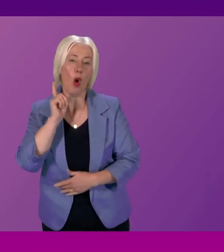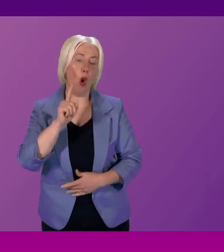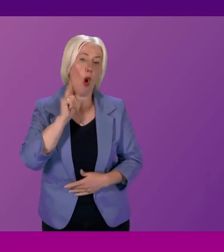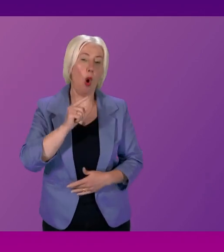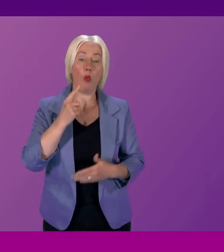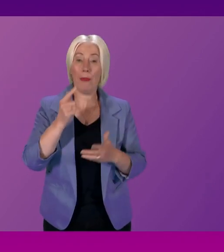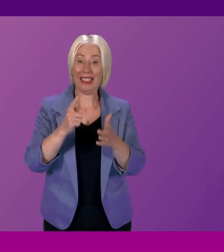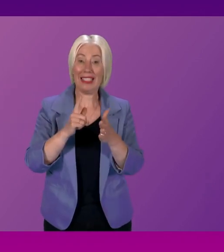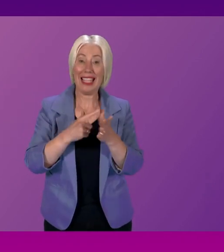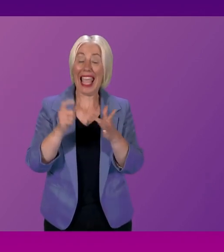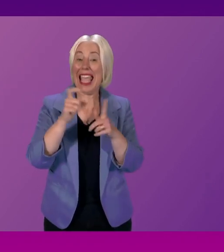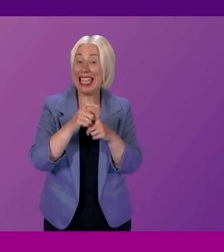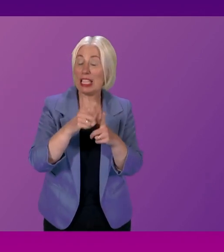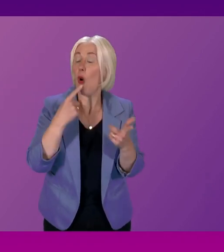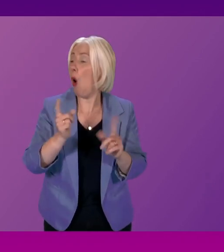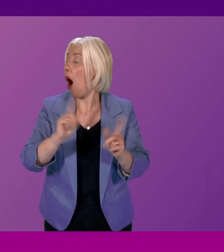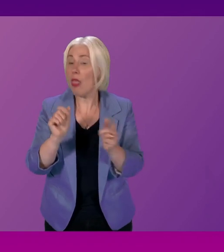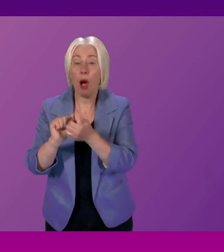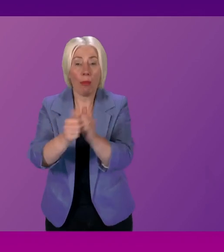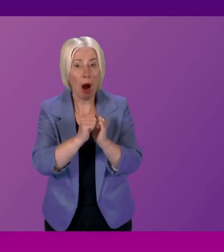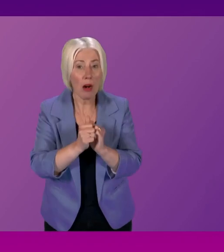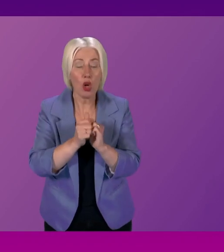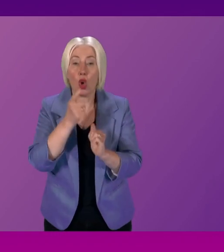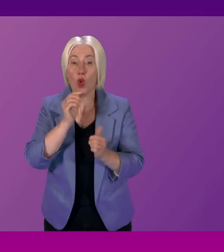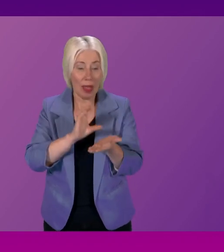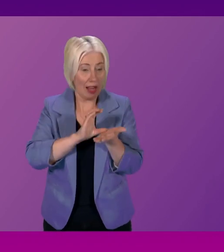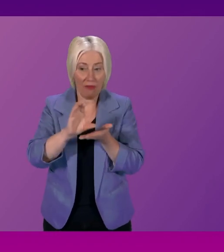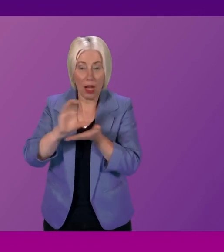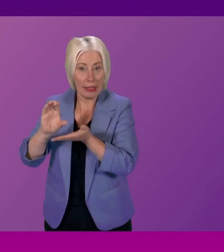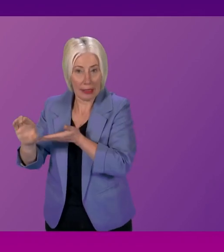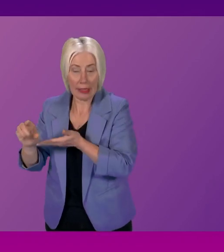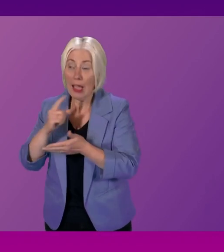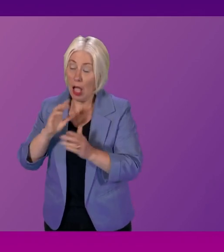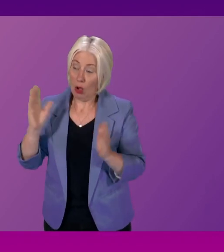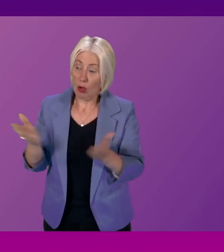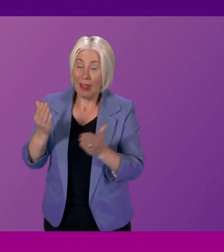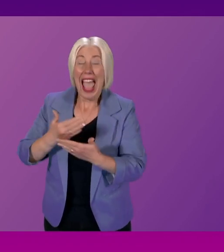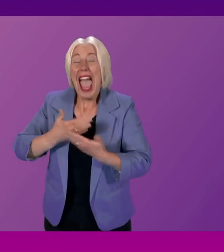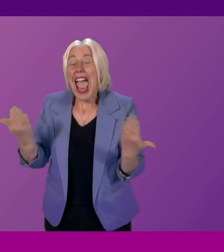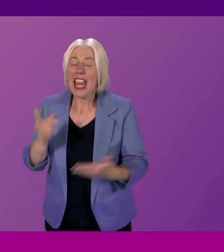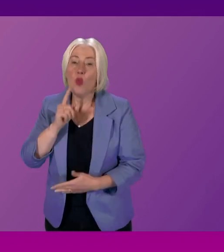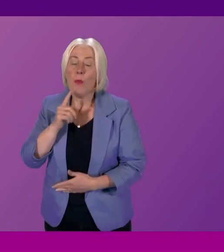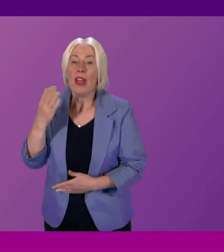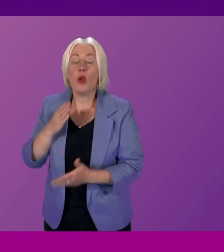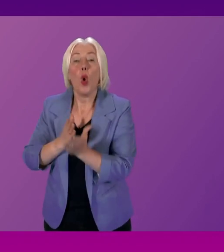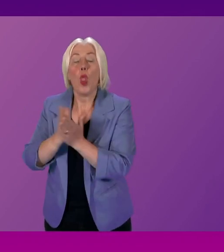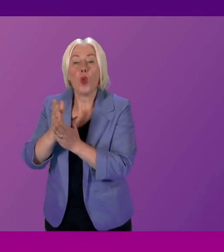or indeed partners involved in delivering the fund. I would always urge any women experiencing domestic abuse or violence to reach